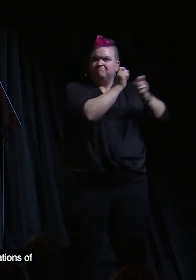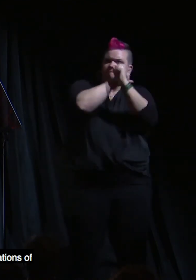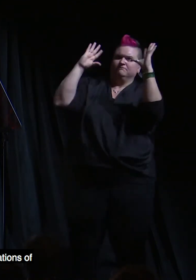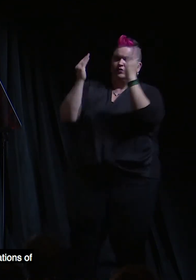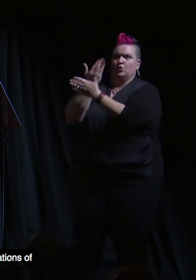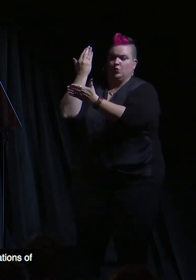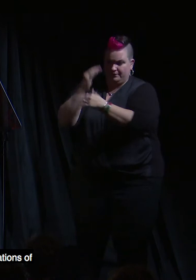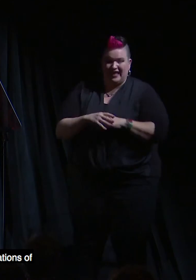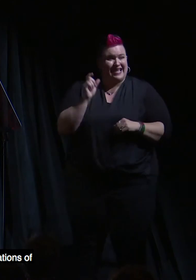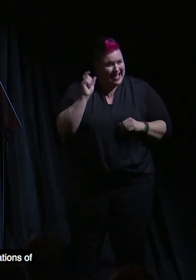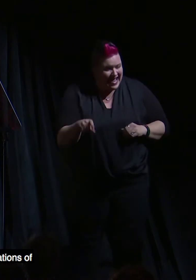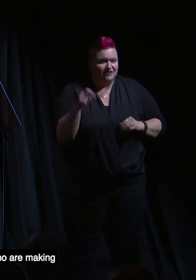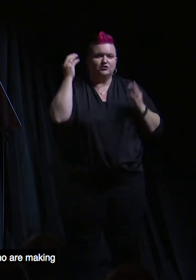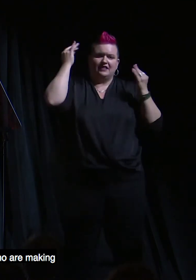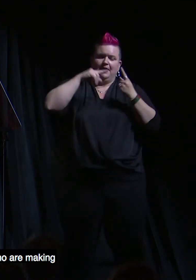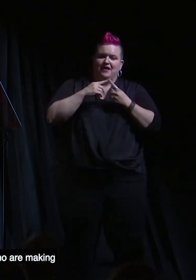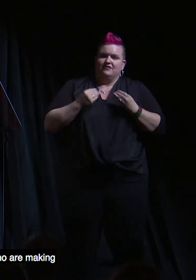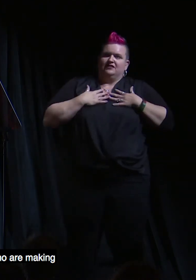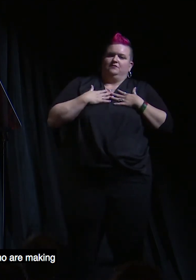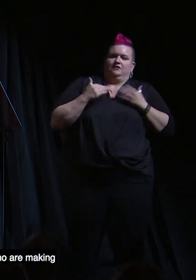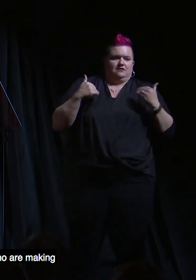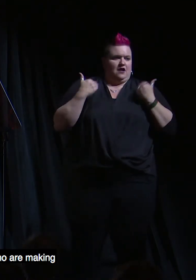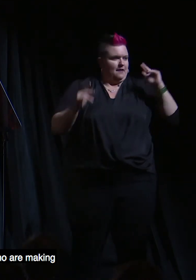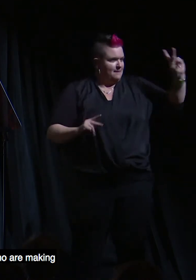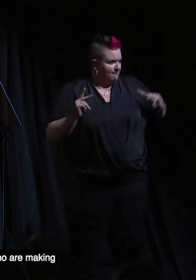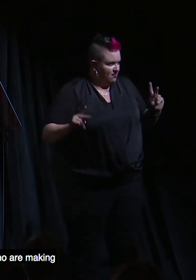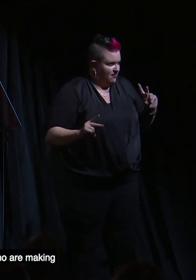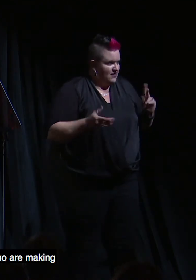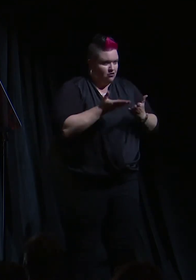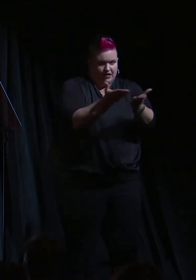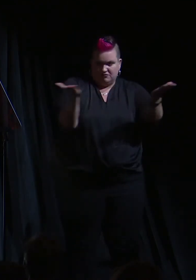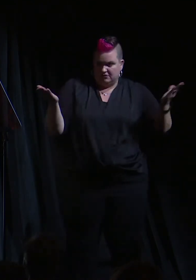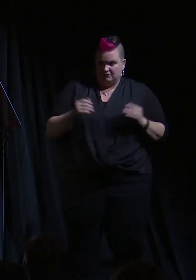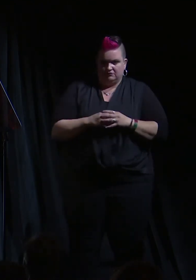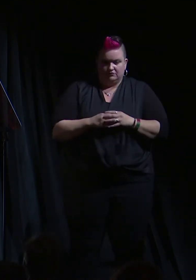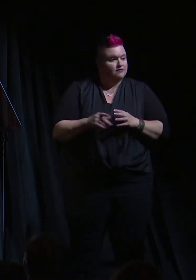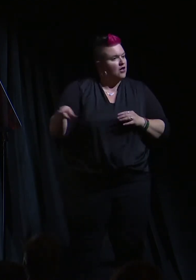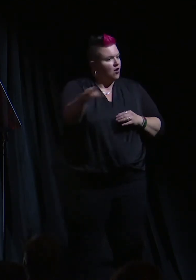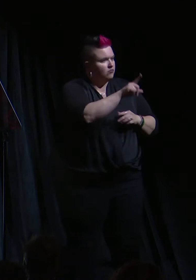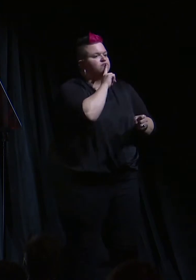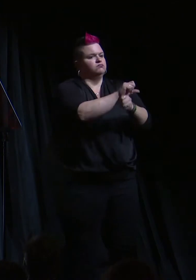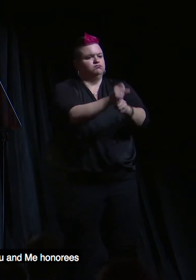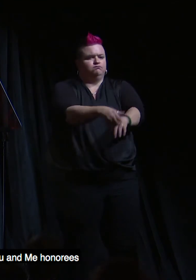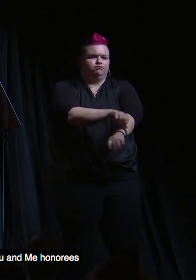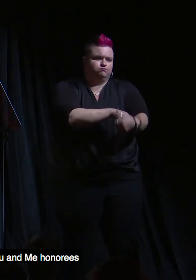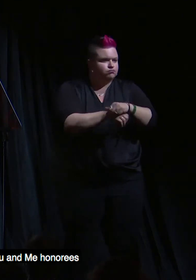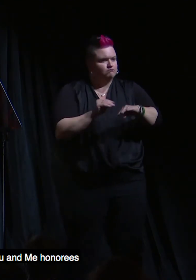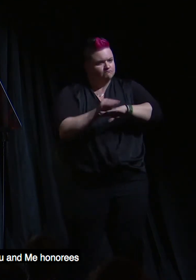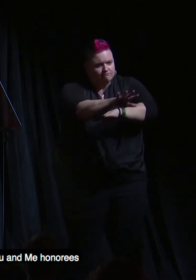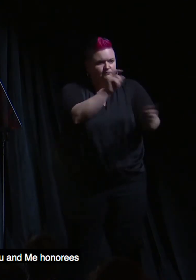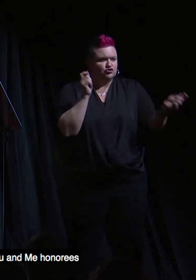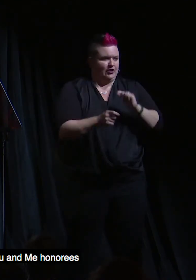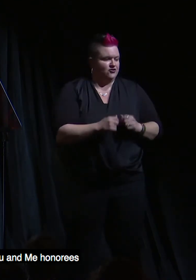And I have to live up to the aspirations of the young people who are out there, who are making change happen. So